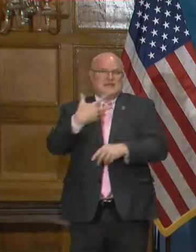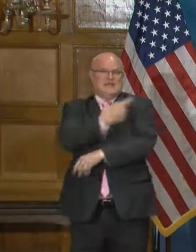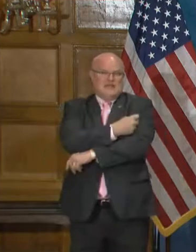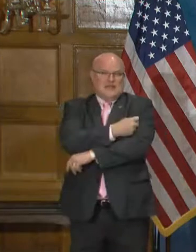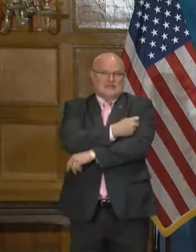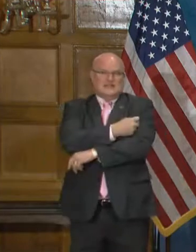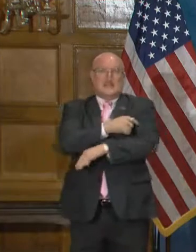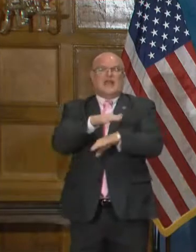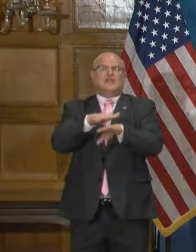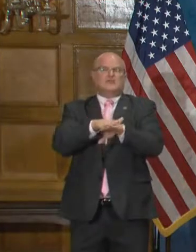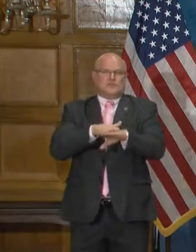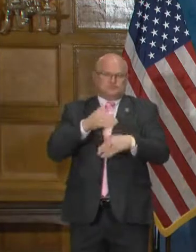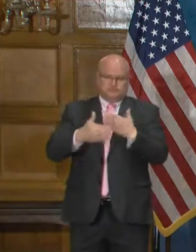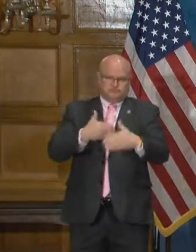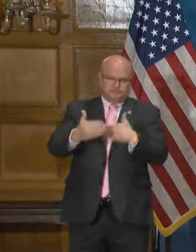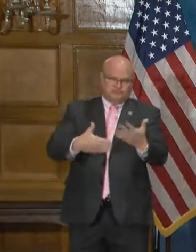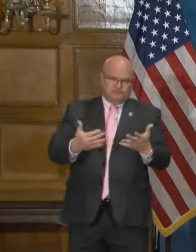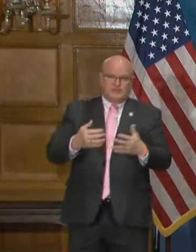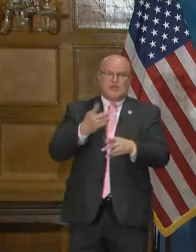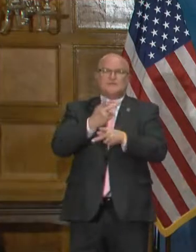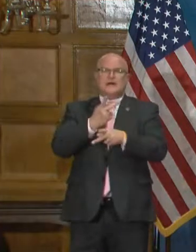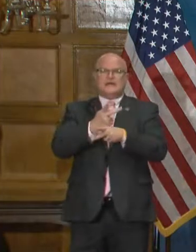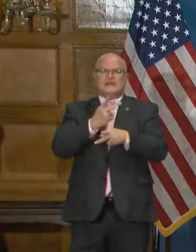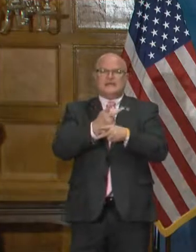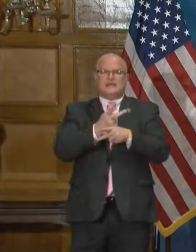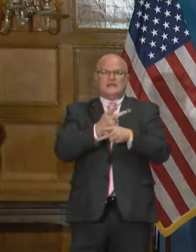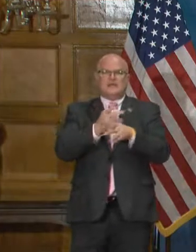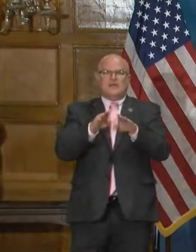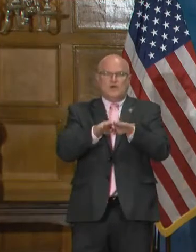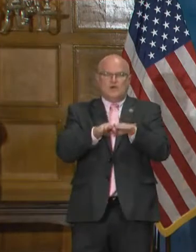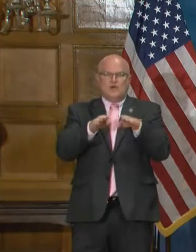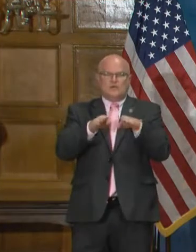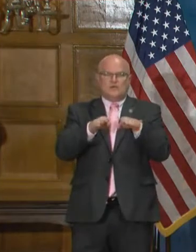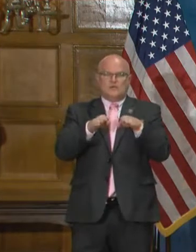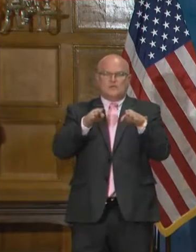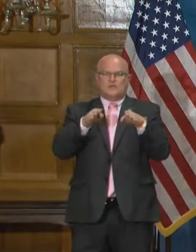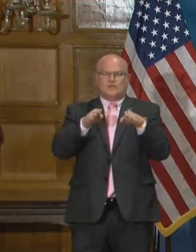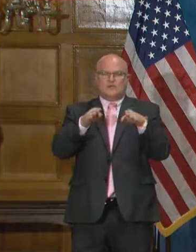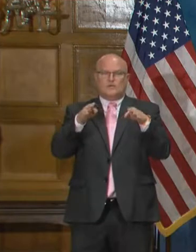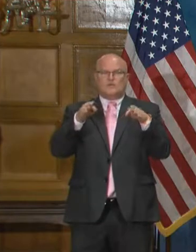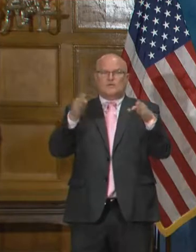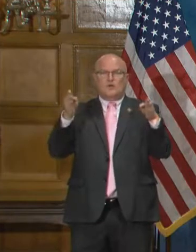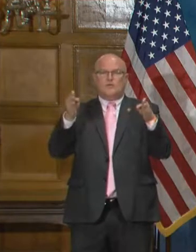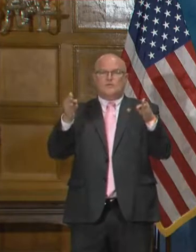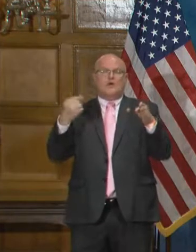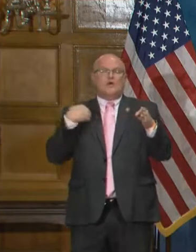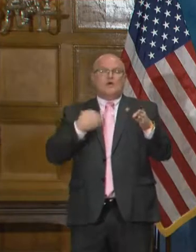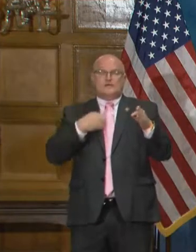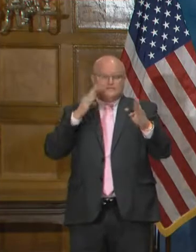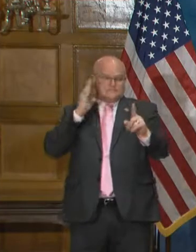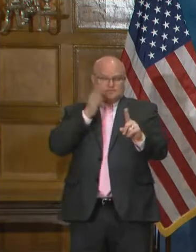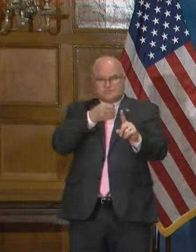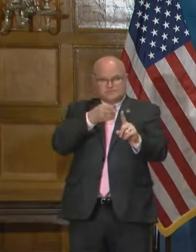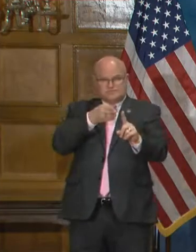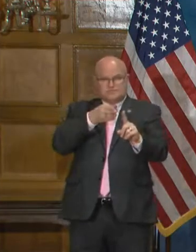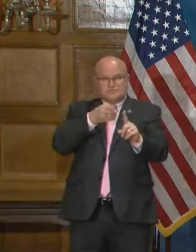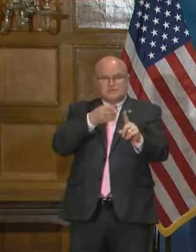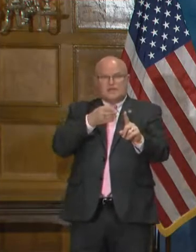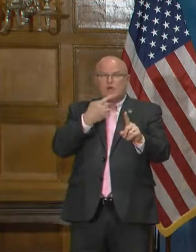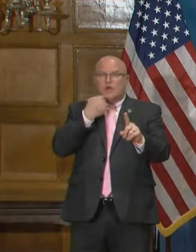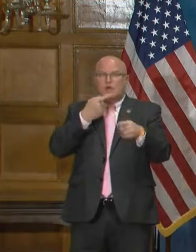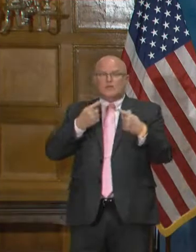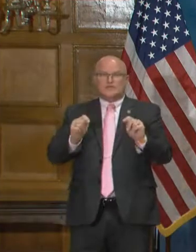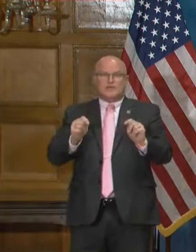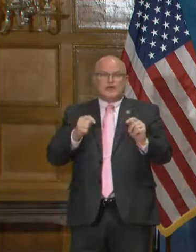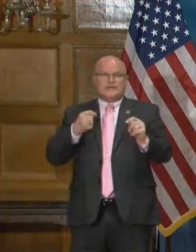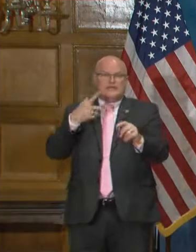and it just slows down the process. So by keeping it tailored, it allows us to direct and be very efficient, but also very, very targeted in who